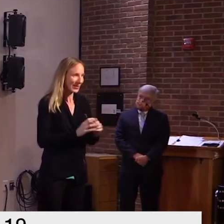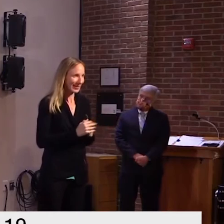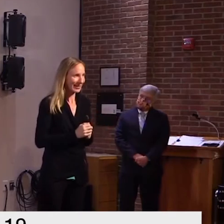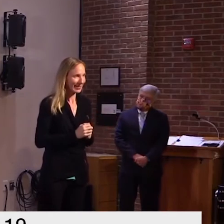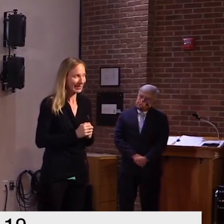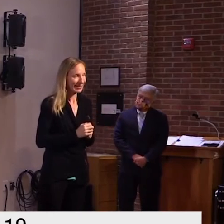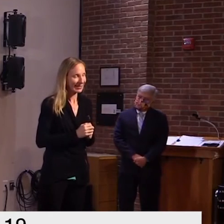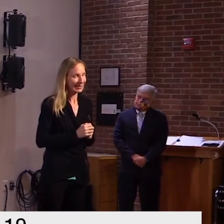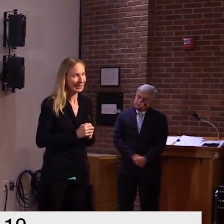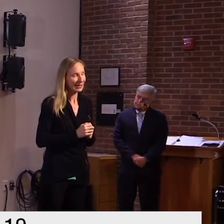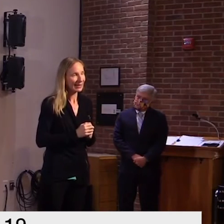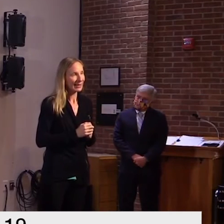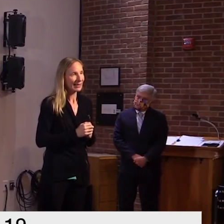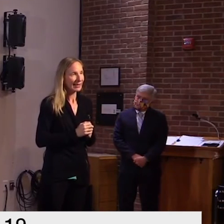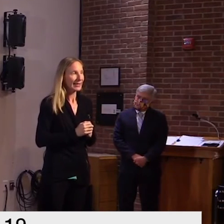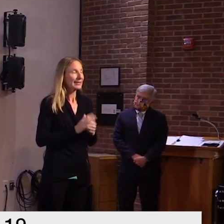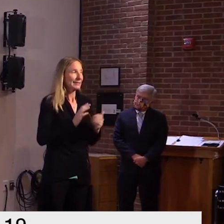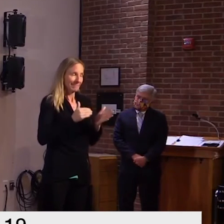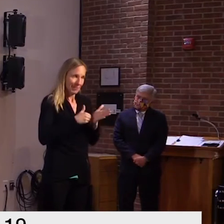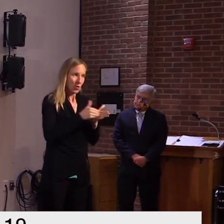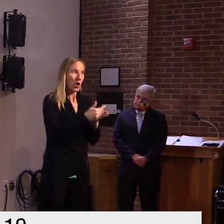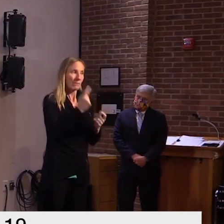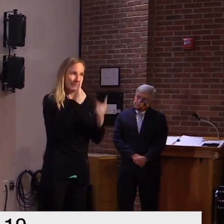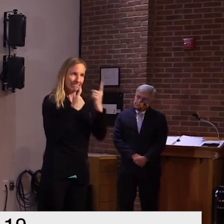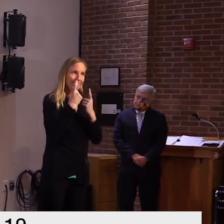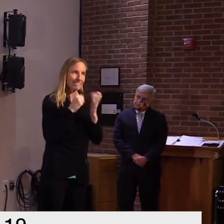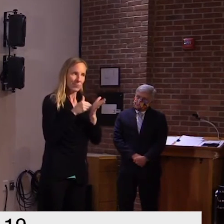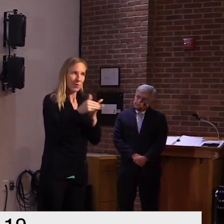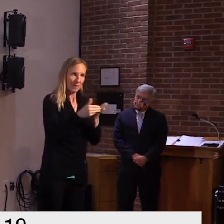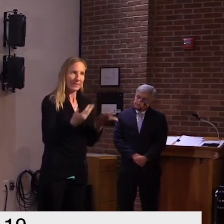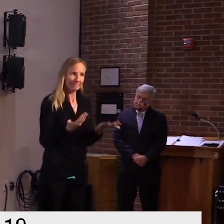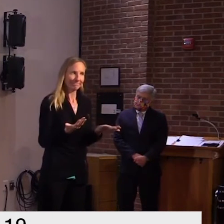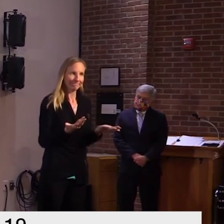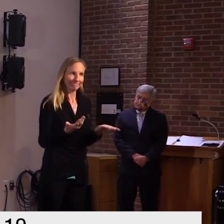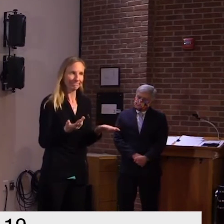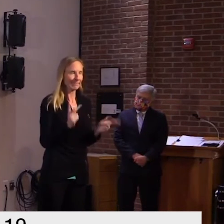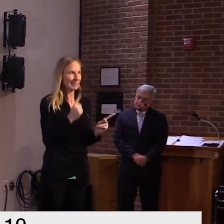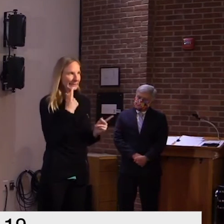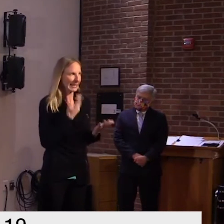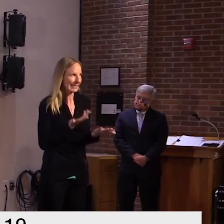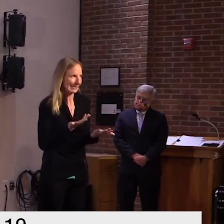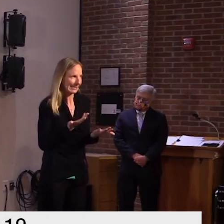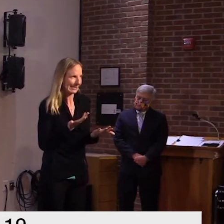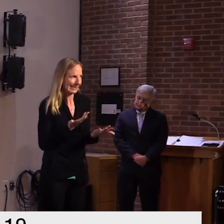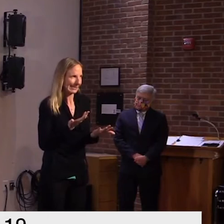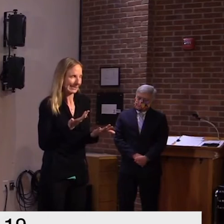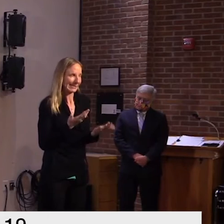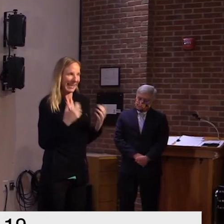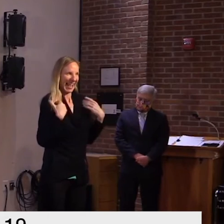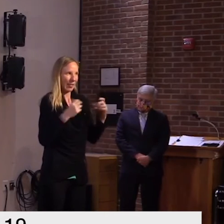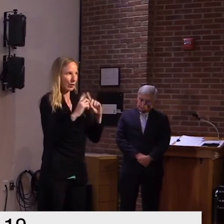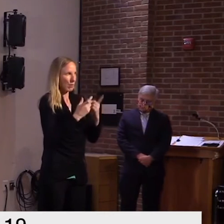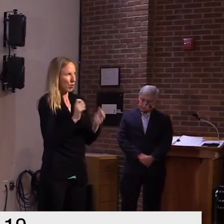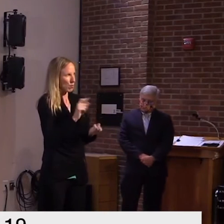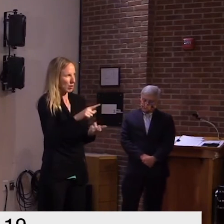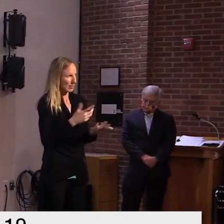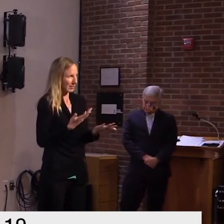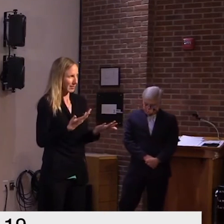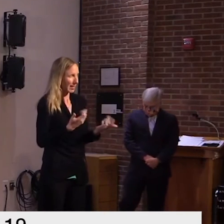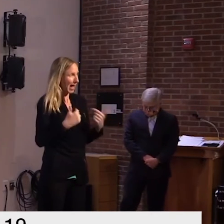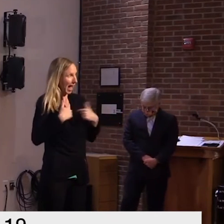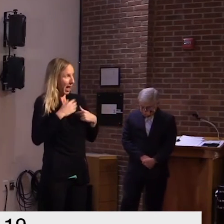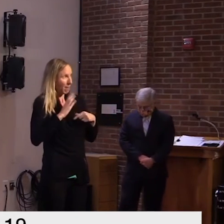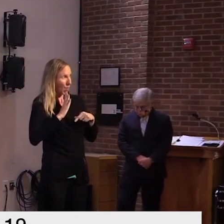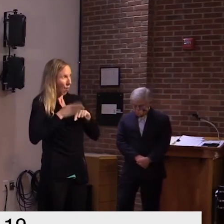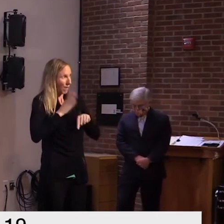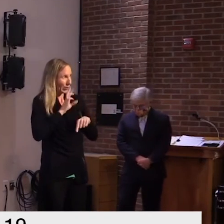and it is not an uncommon question in our state for people to ask us at the health department look